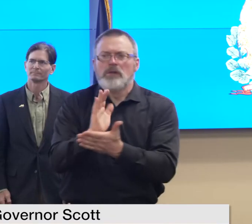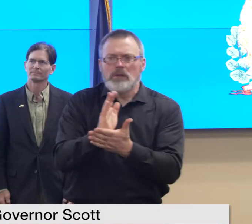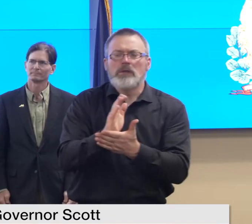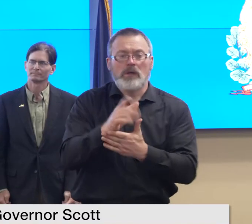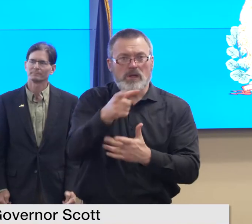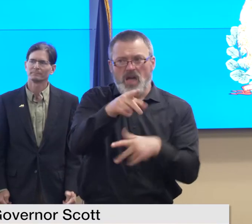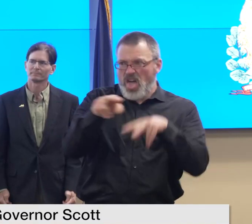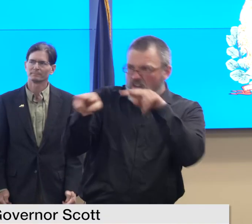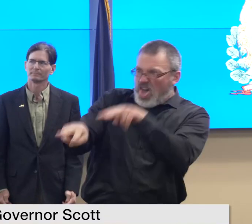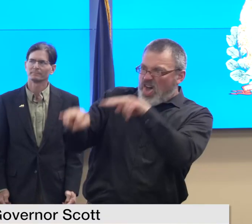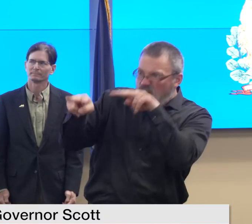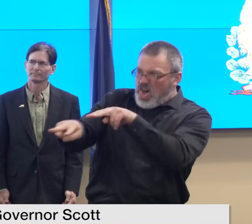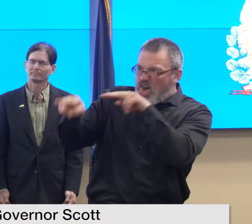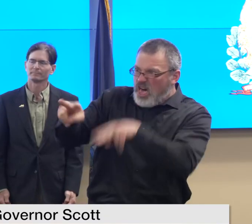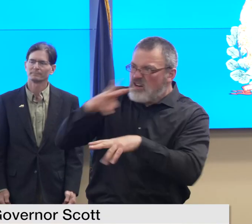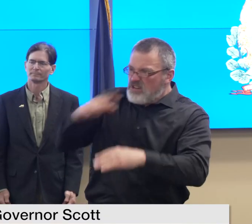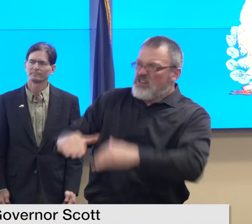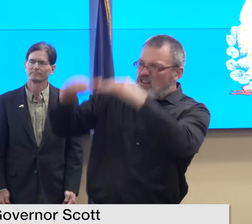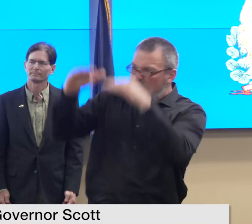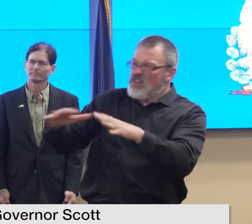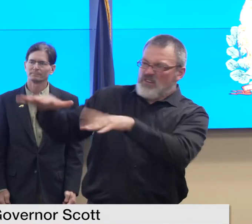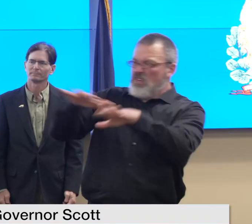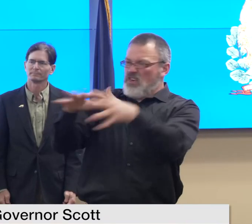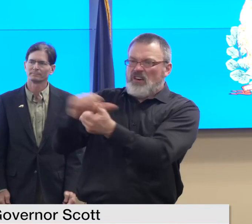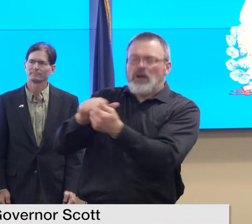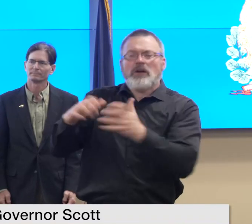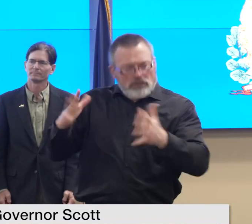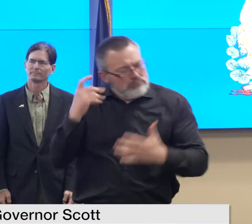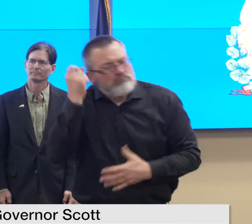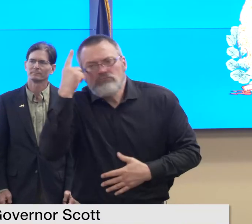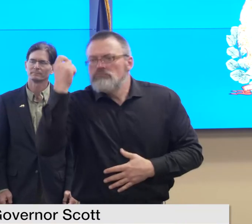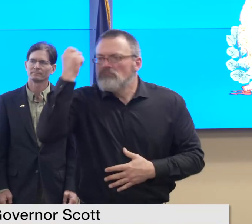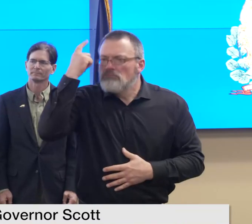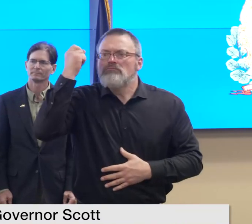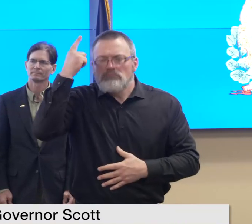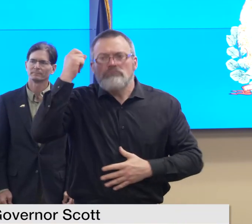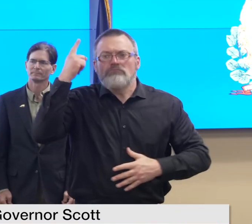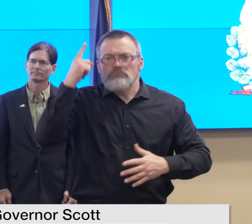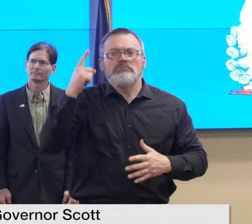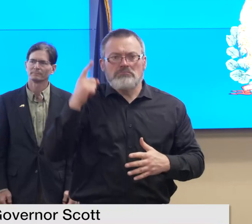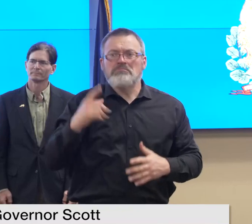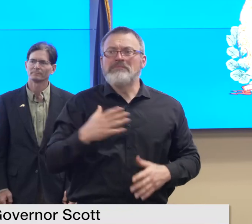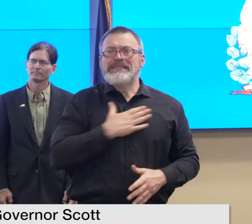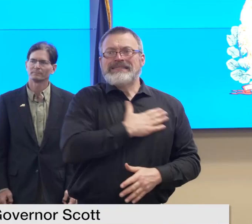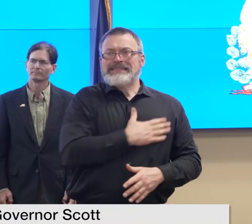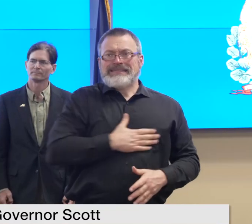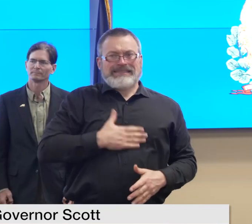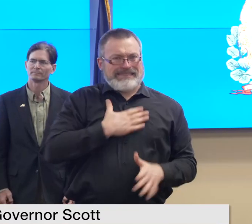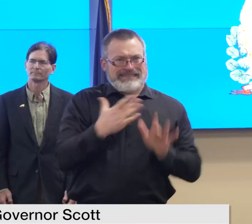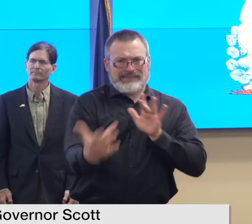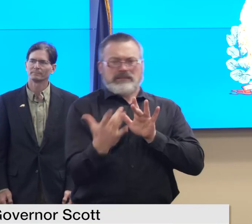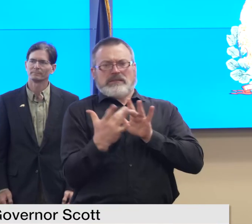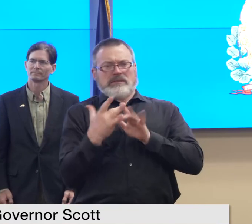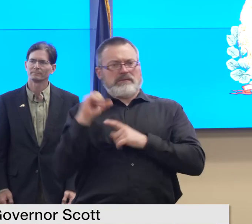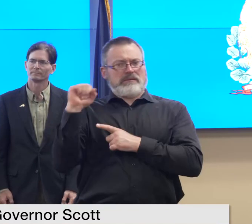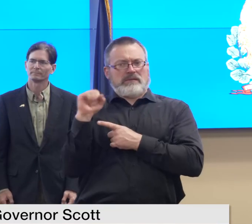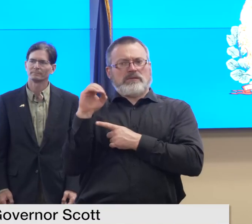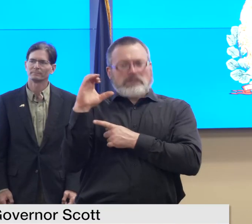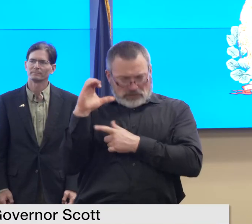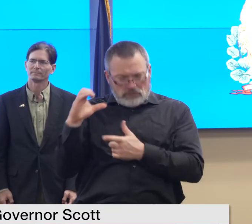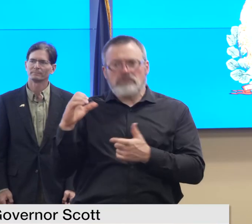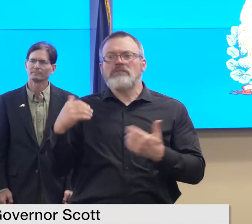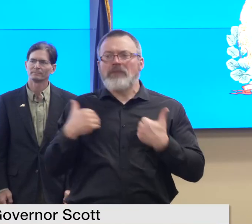and hearing from people over and over so please reach out if you need support the following resources